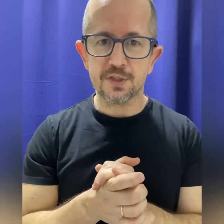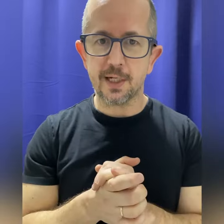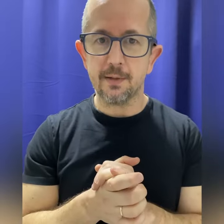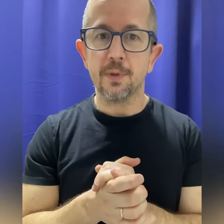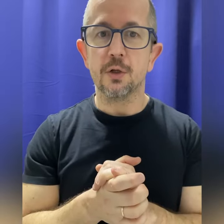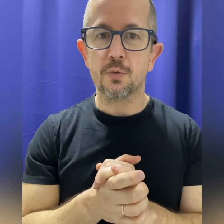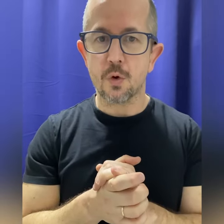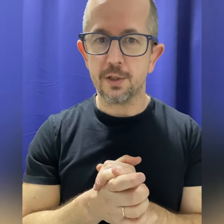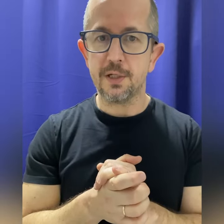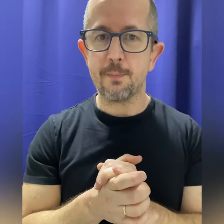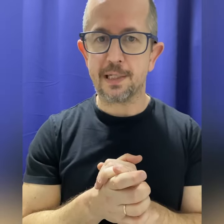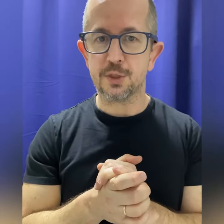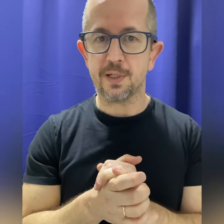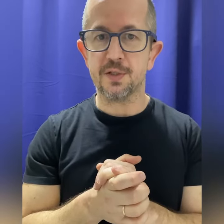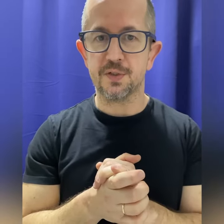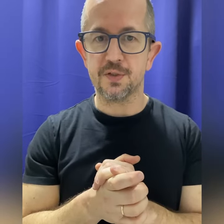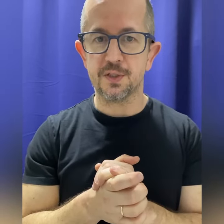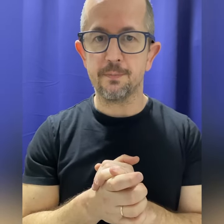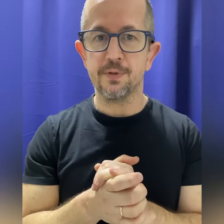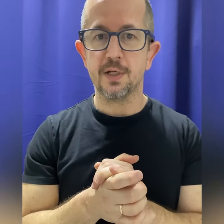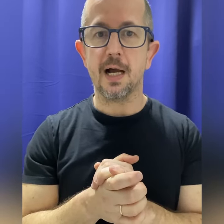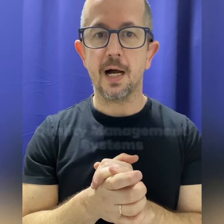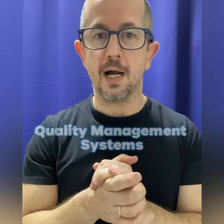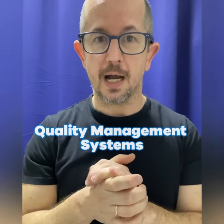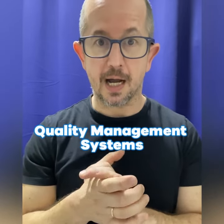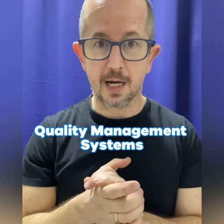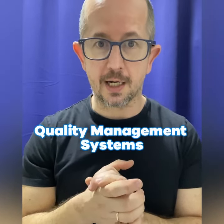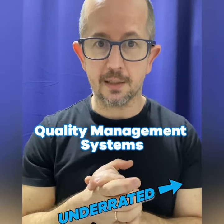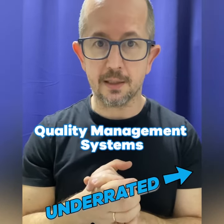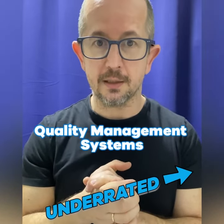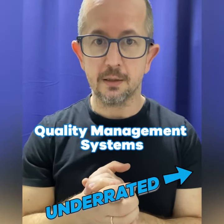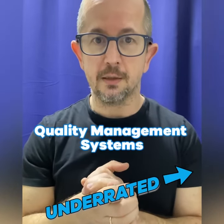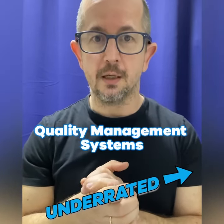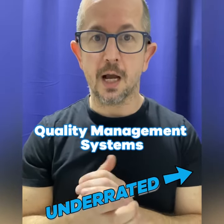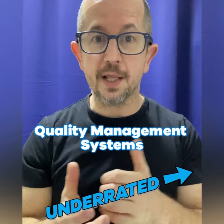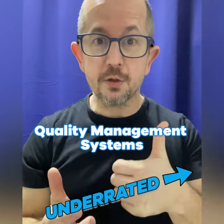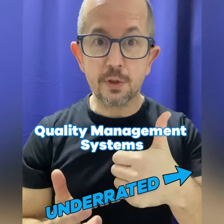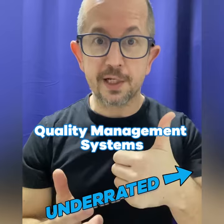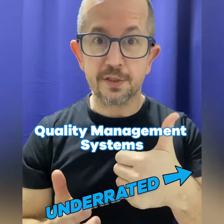say Quality Management System are highly underrated. Underrated.